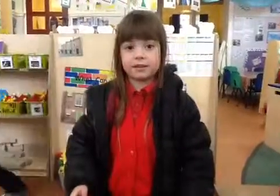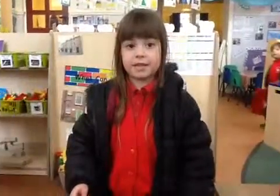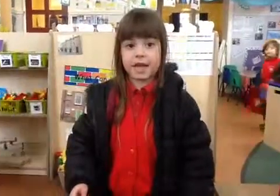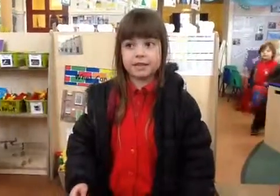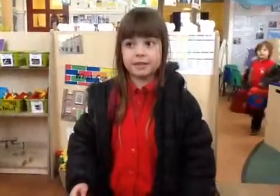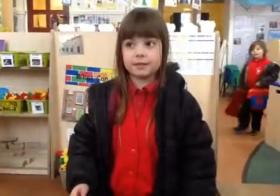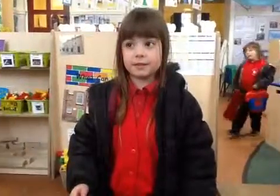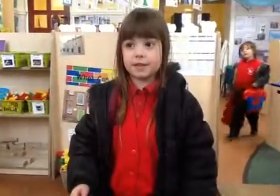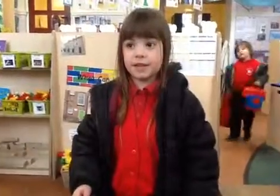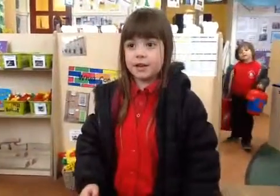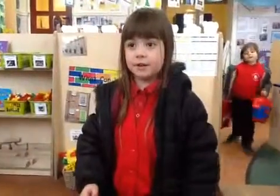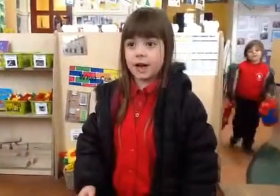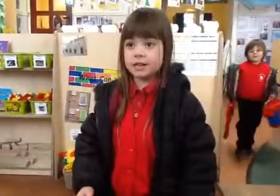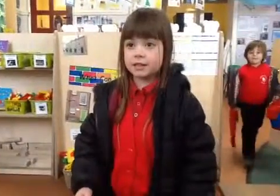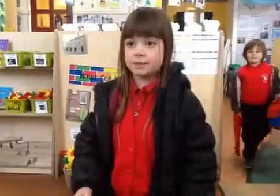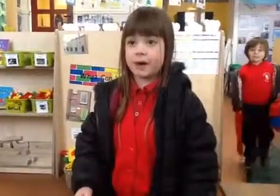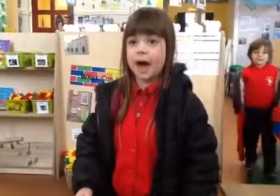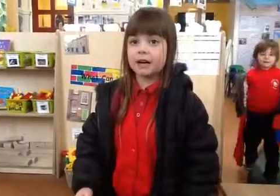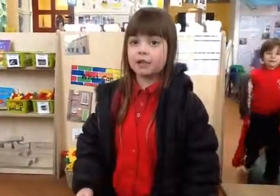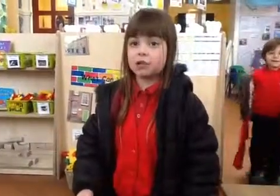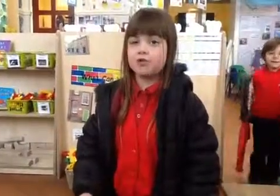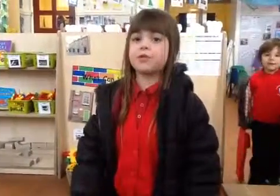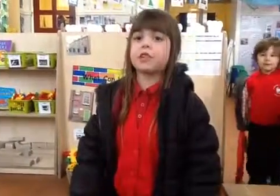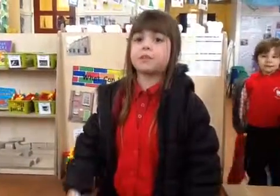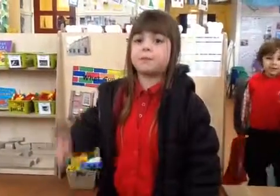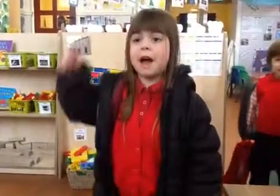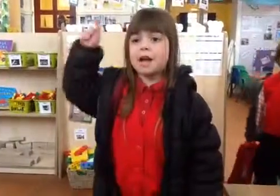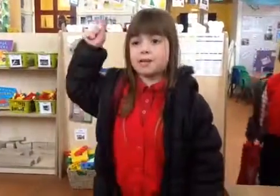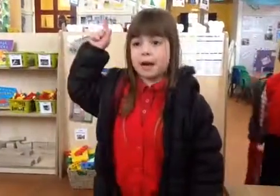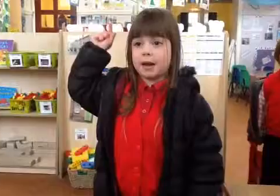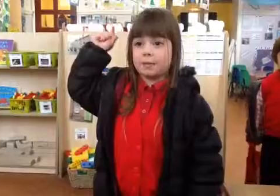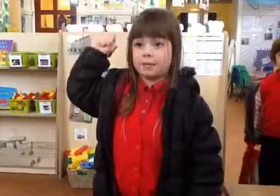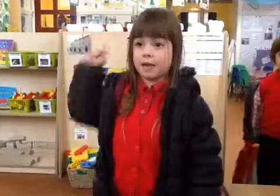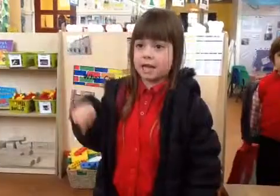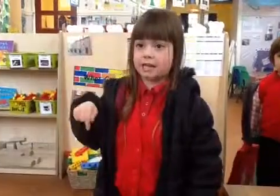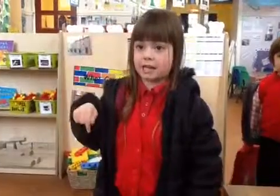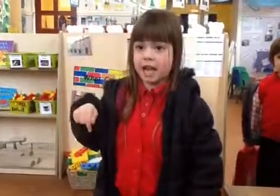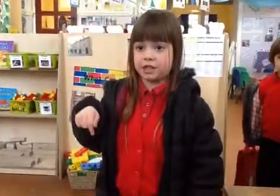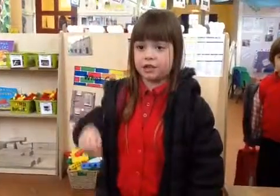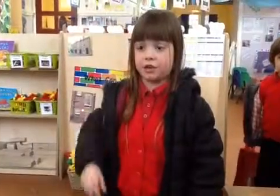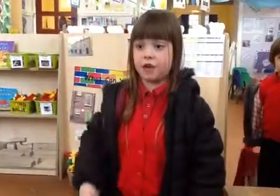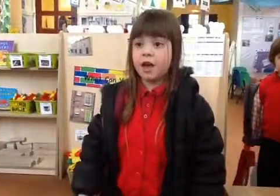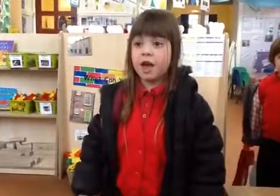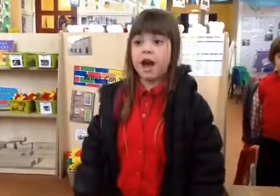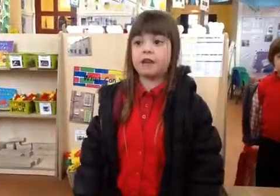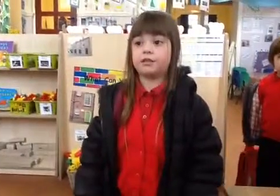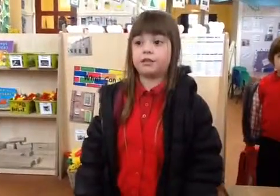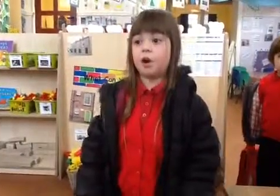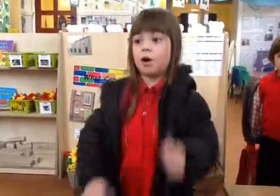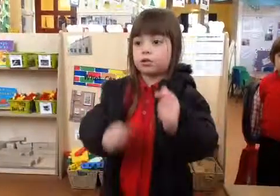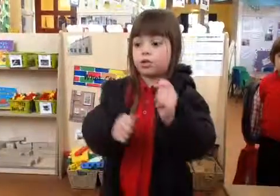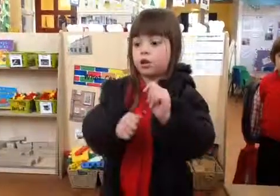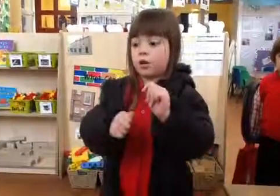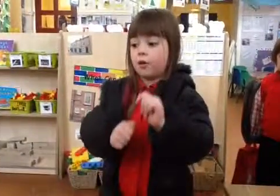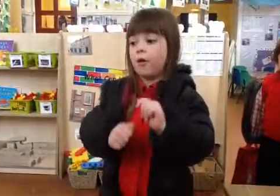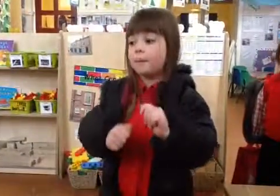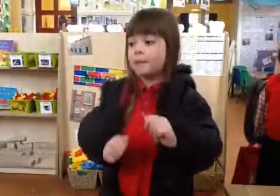Then he went back to the Spiderman playstation and dropped her up